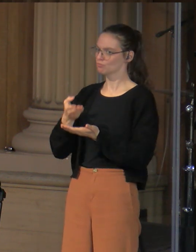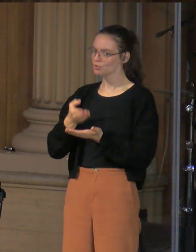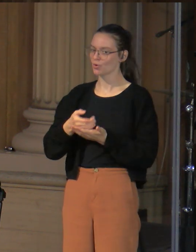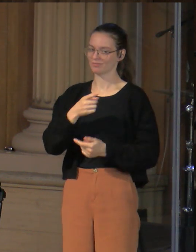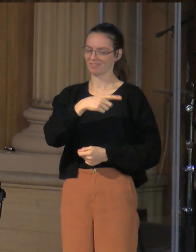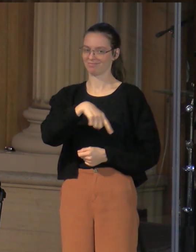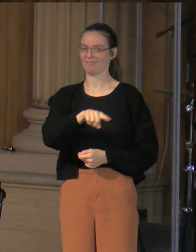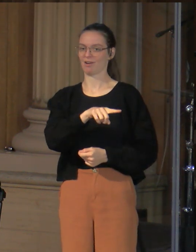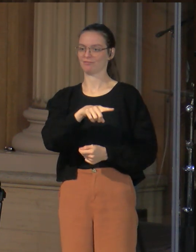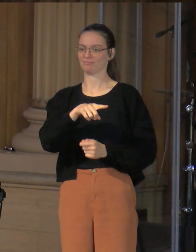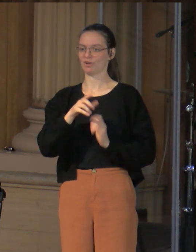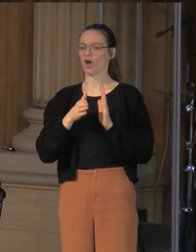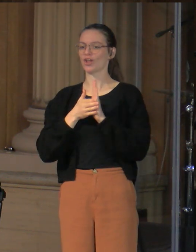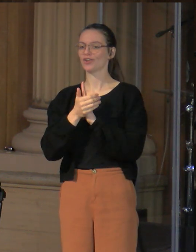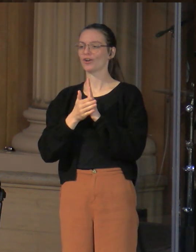Well, it's because they're cheating on God.